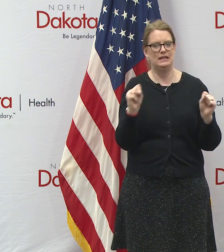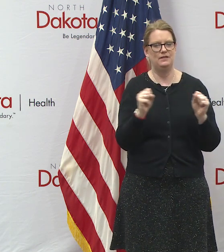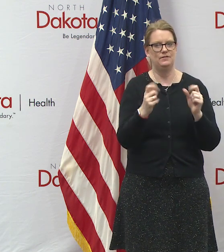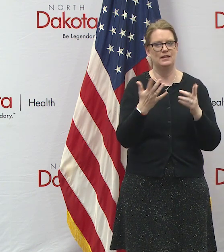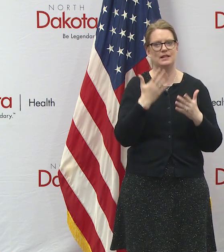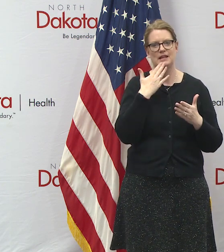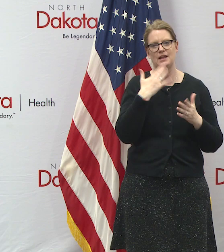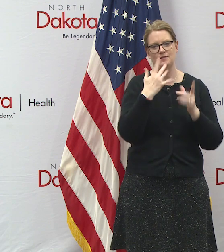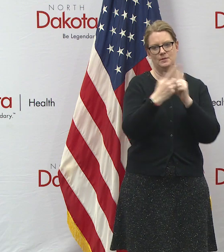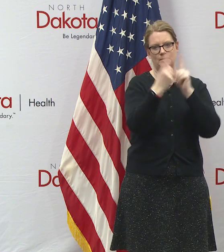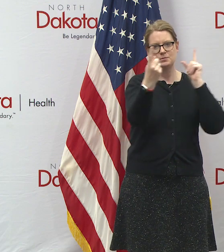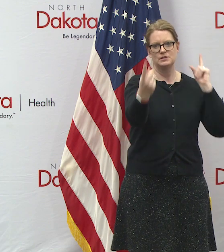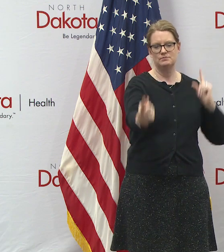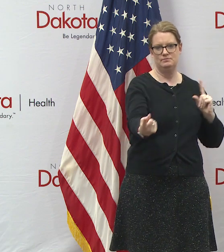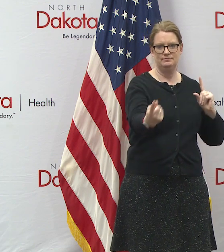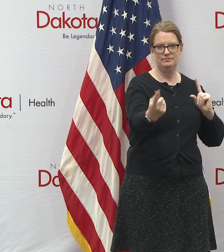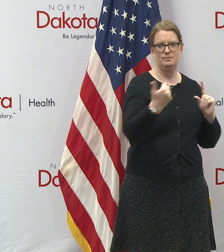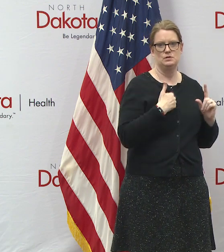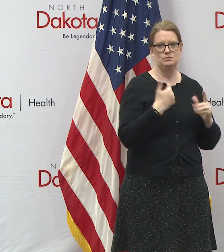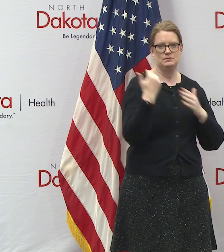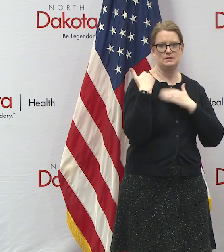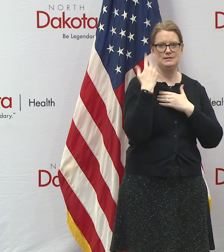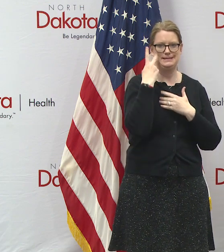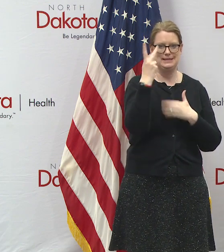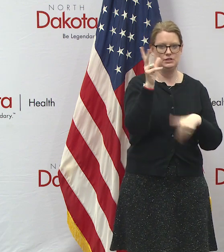personal responsibility we'll see you all tomorrow at four o'clock